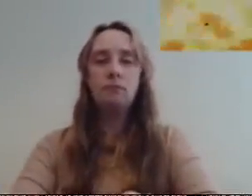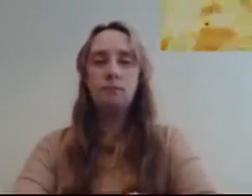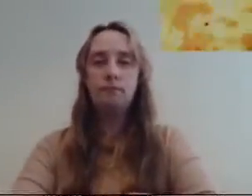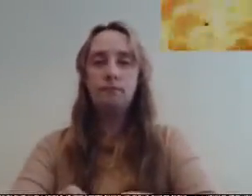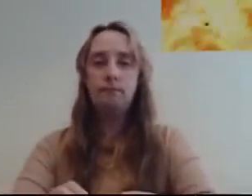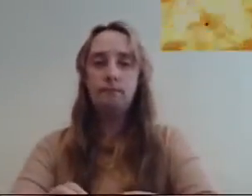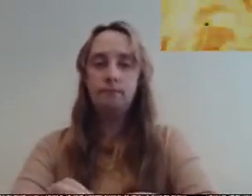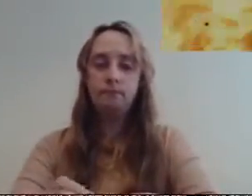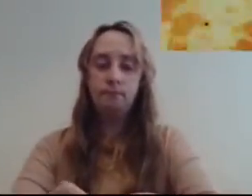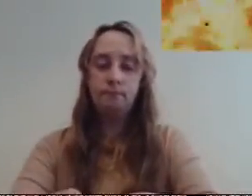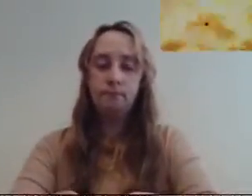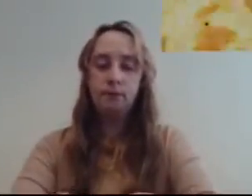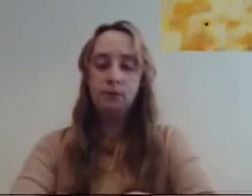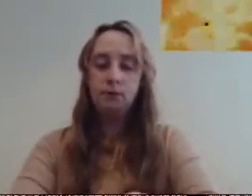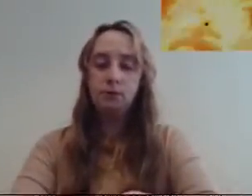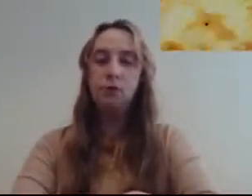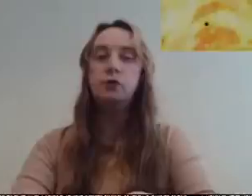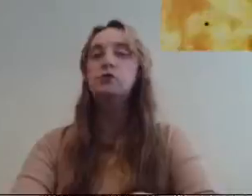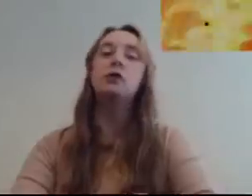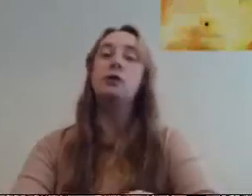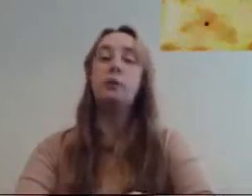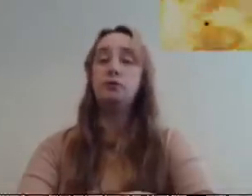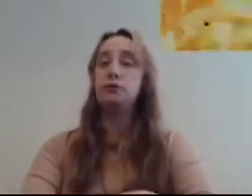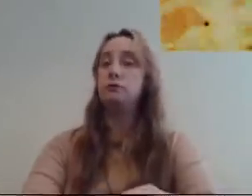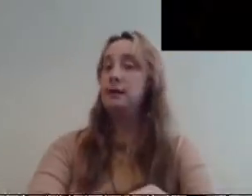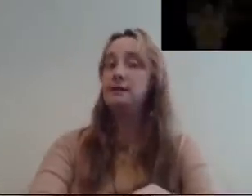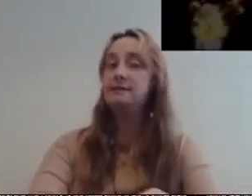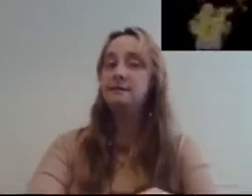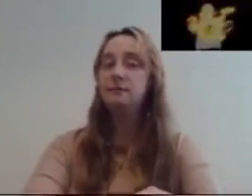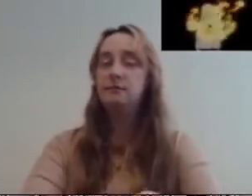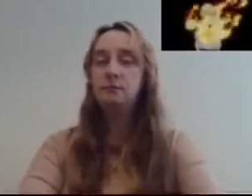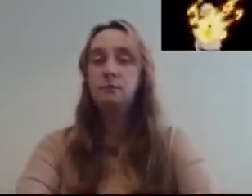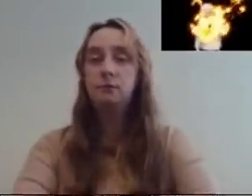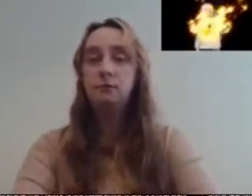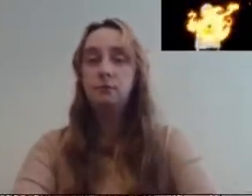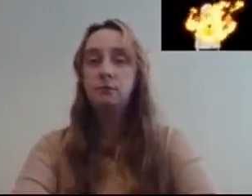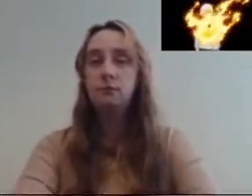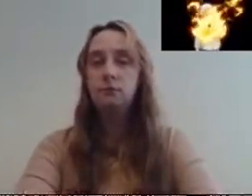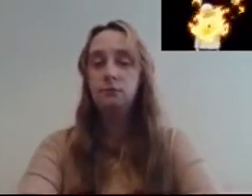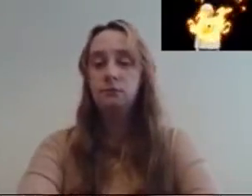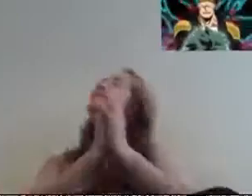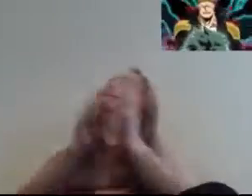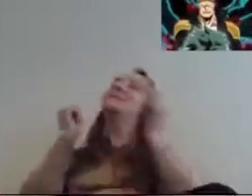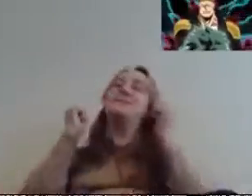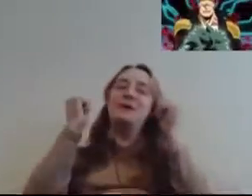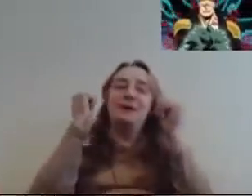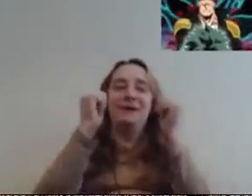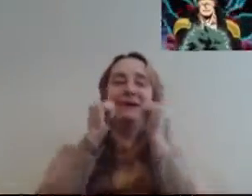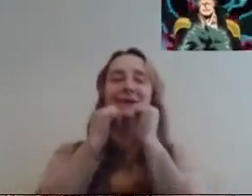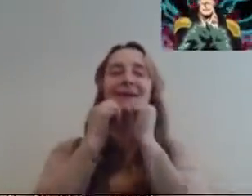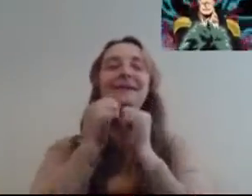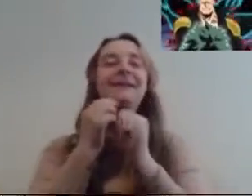one for all they've been inside of you this whole time now imagine this core over your emotions as well